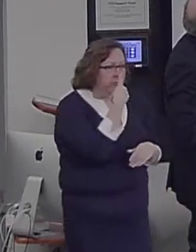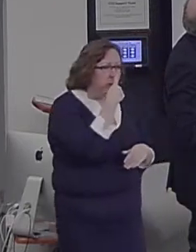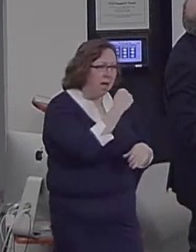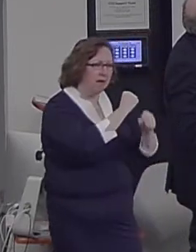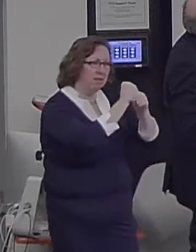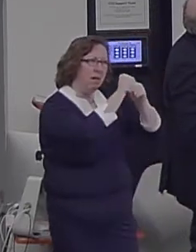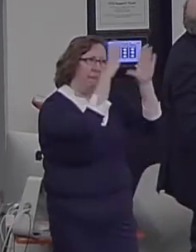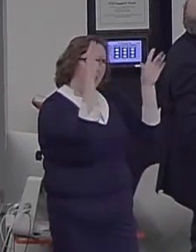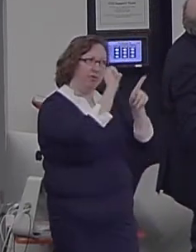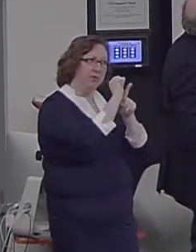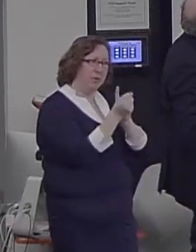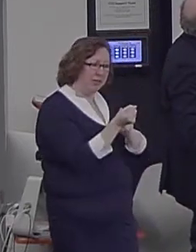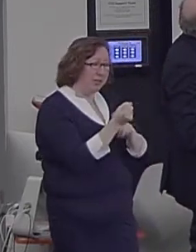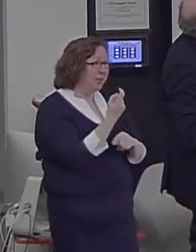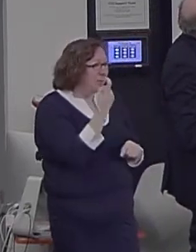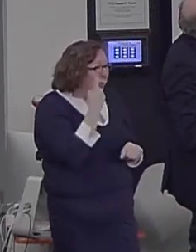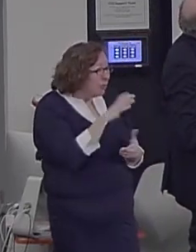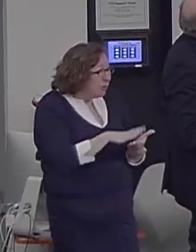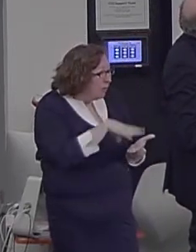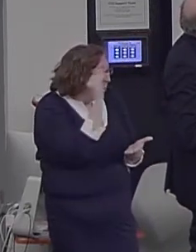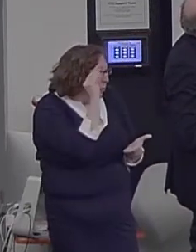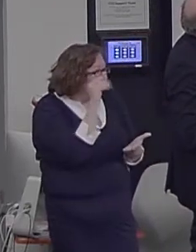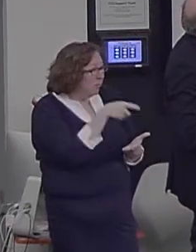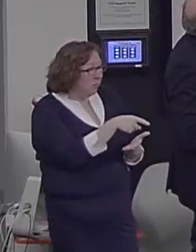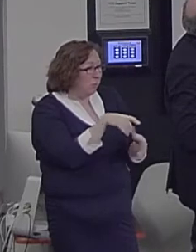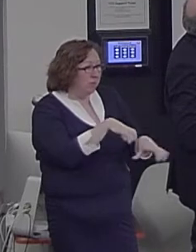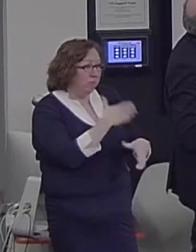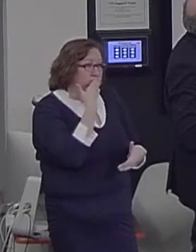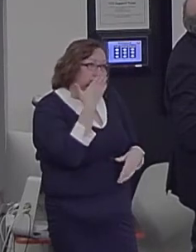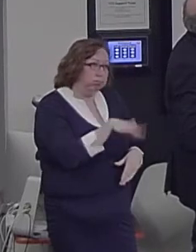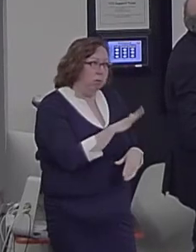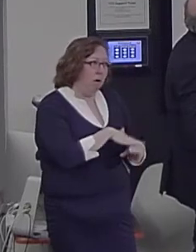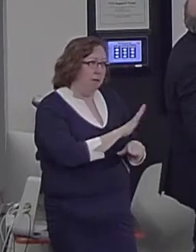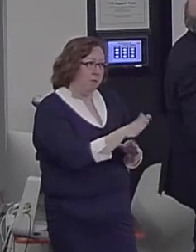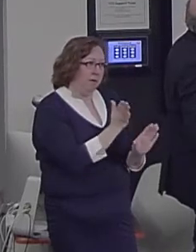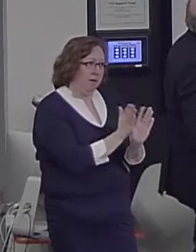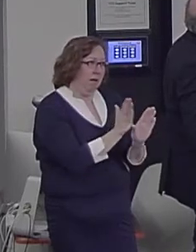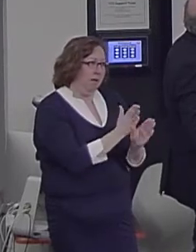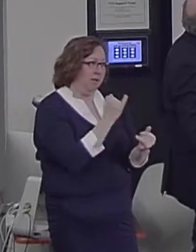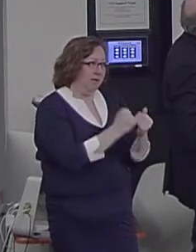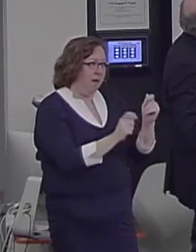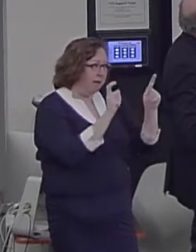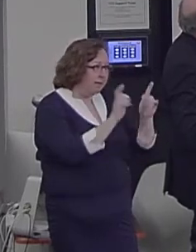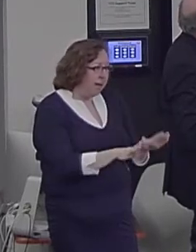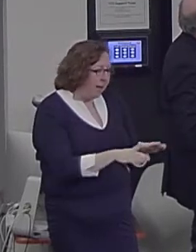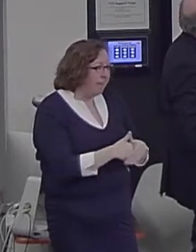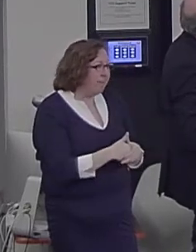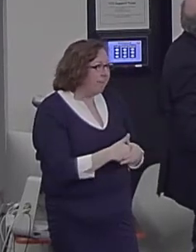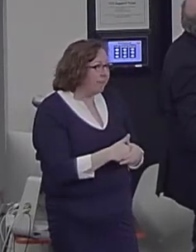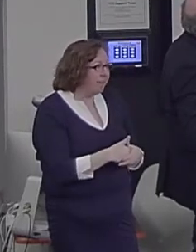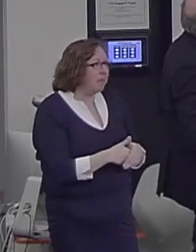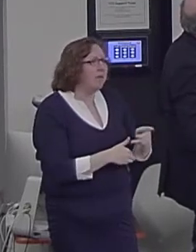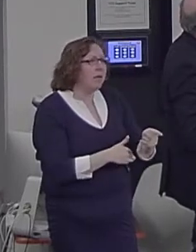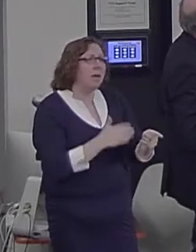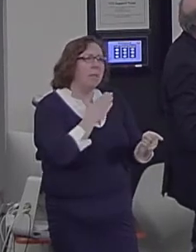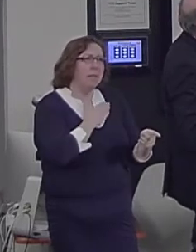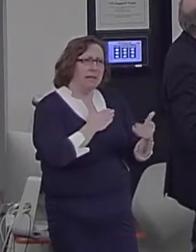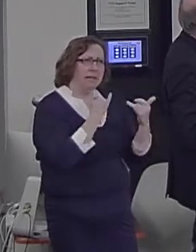just found out that you did very poorly on your psychology final exam. Please now imagine and tell a story of how you're able to reinterpret and